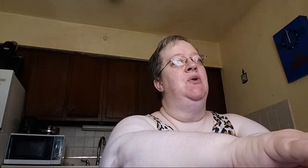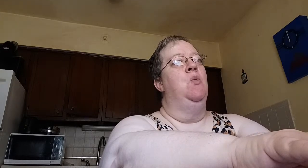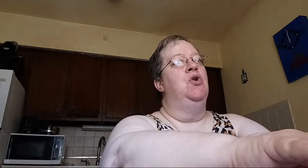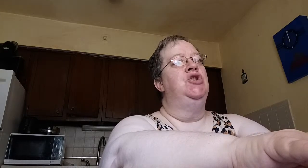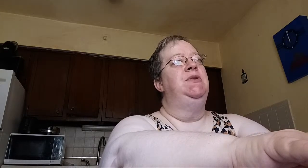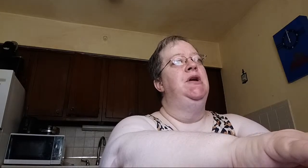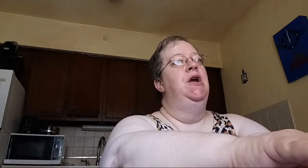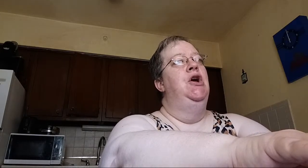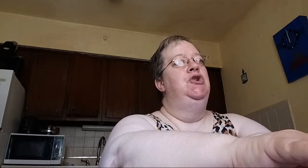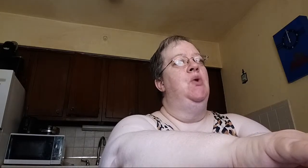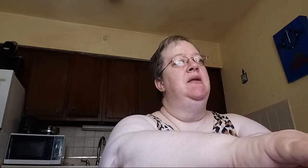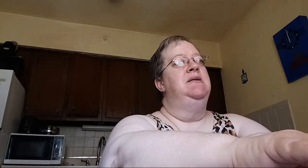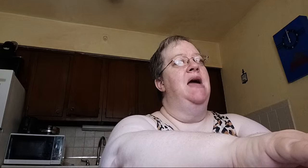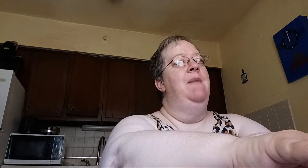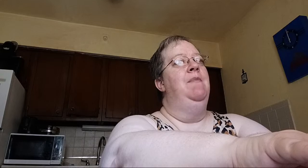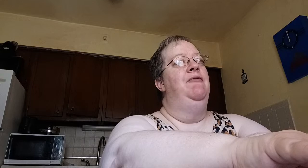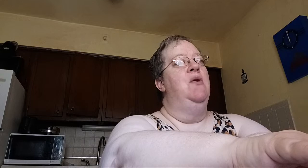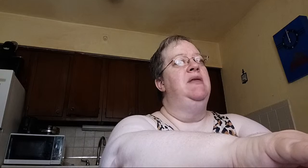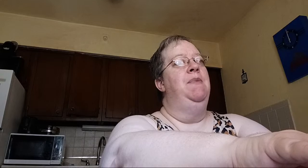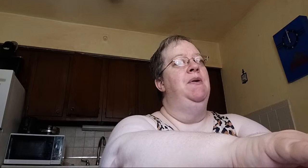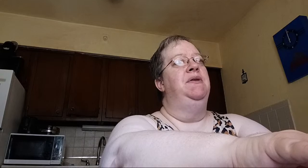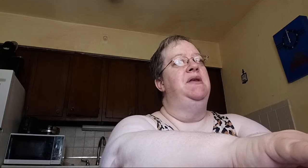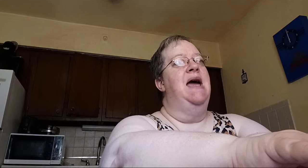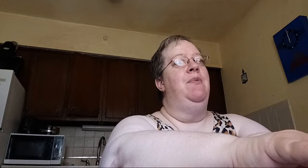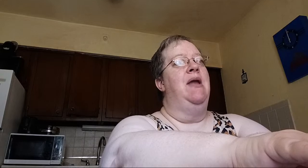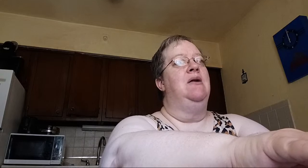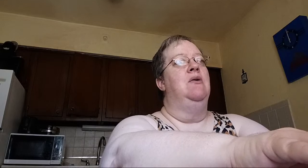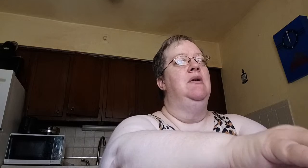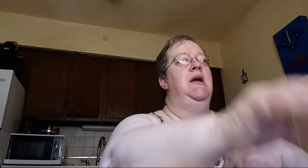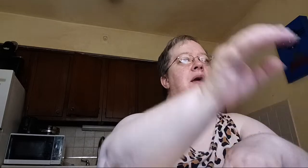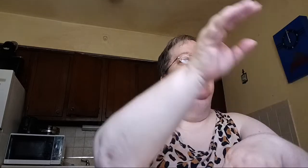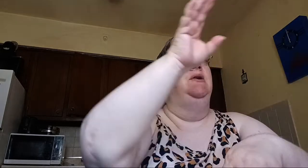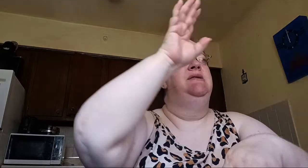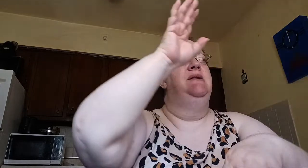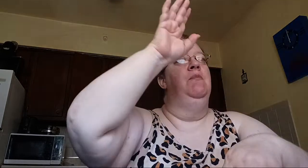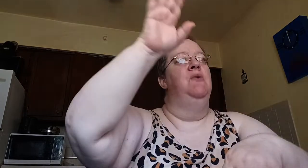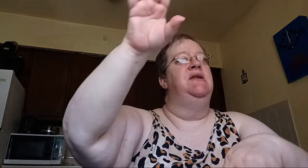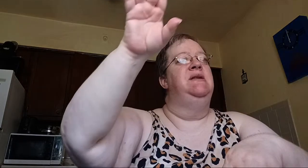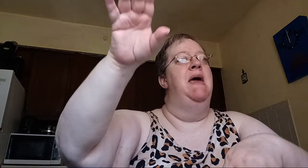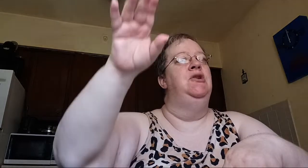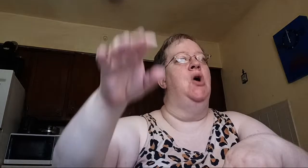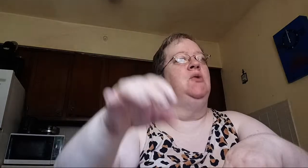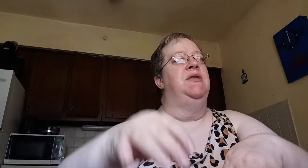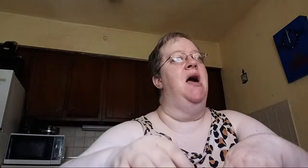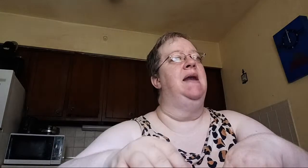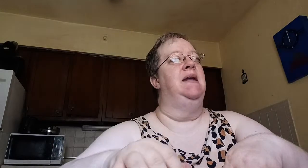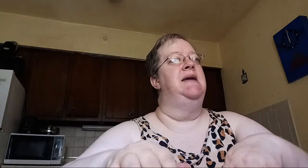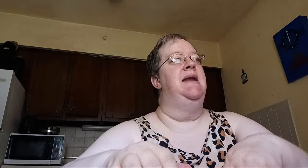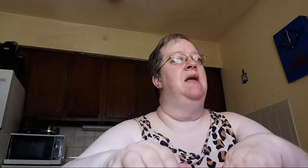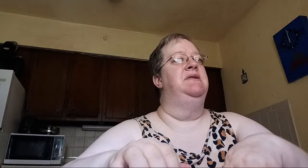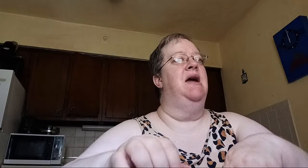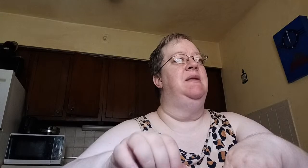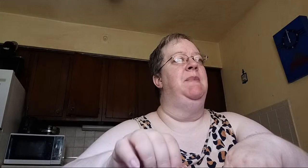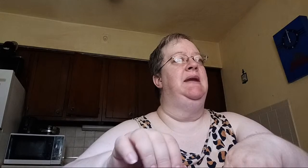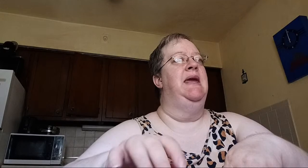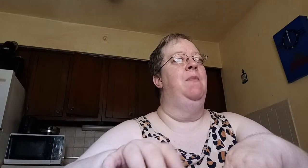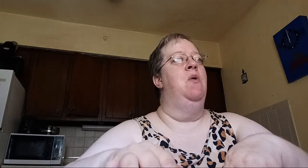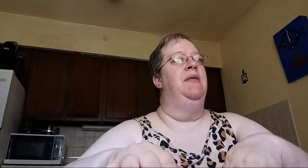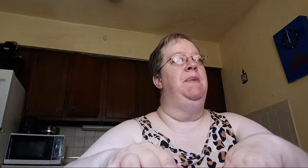worshiped during the time before they built the tabernacle. You know, he's saying, met and talked with God in a tent outside the main camp while the people